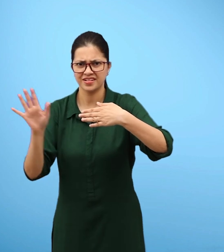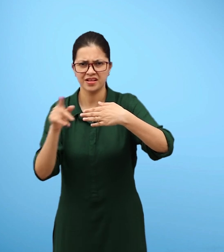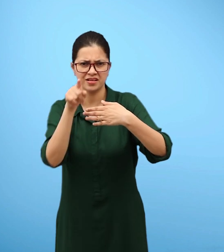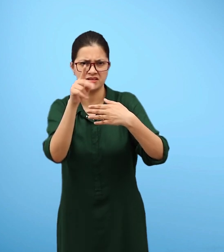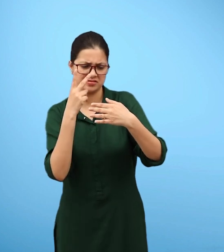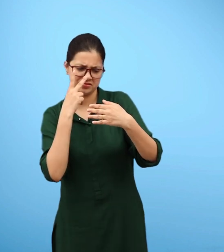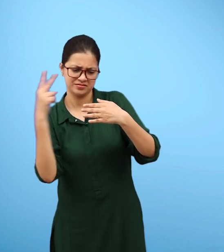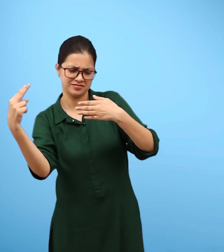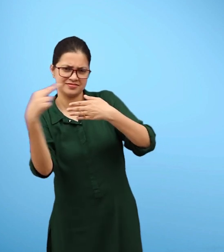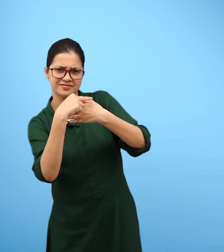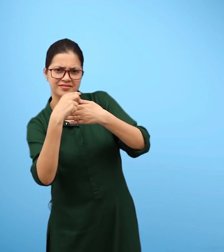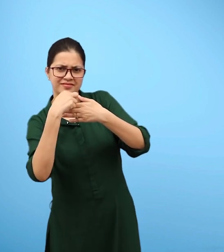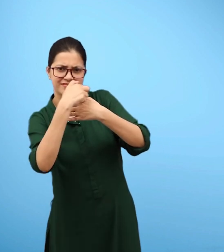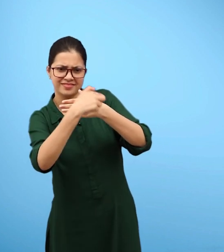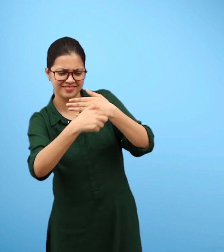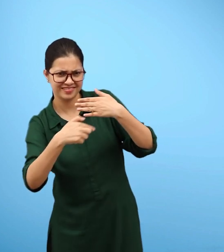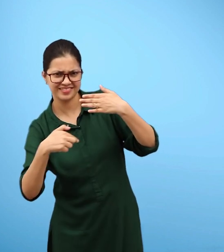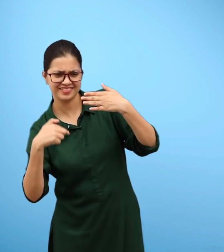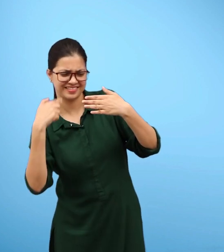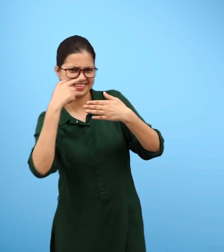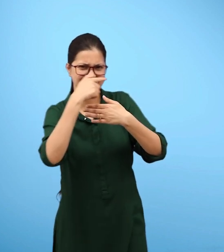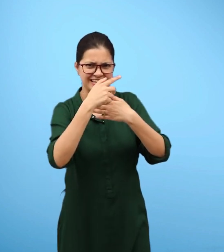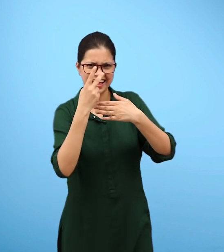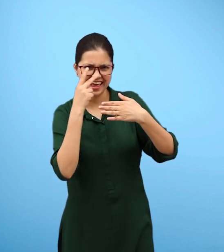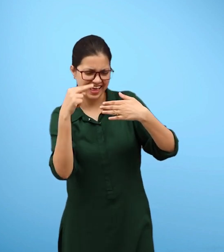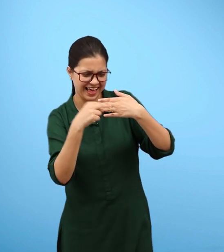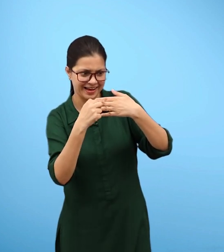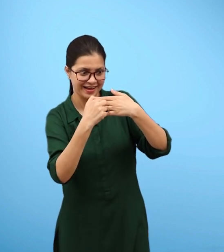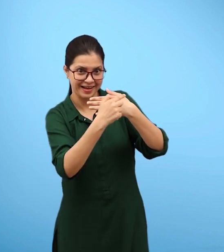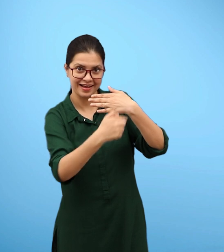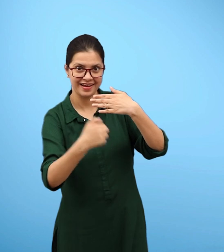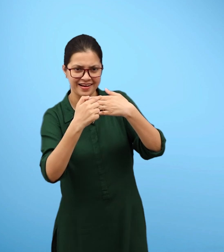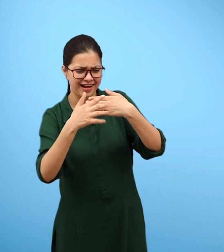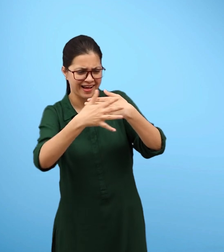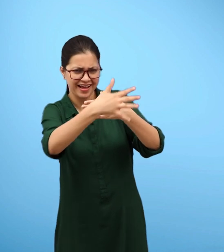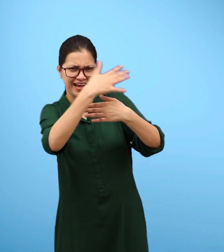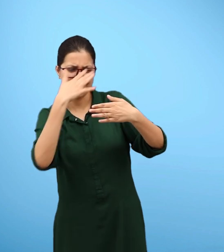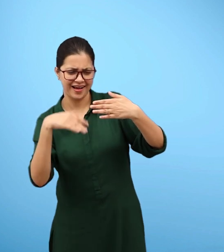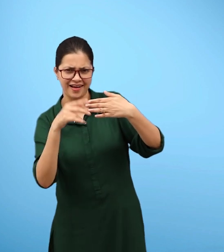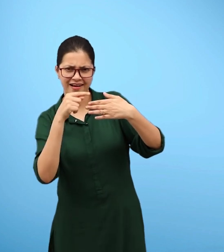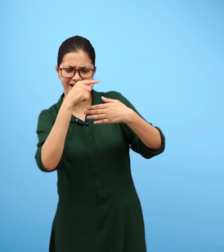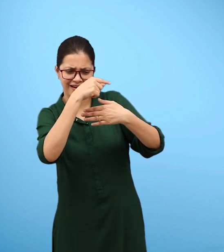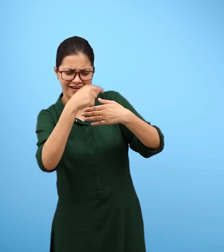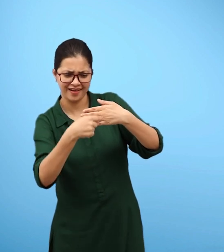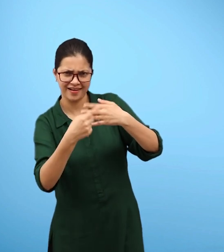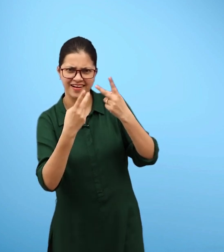Do you notice a difference between the rectangular section that was left covered with paper and the rest of the glass window?